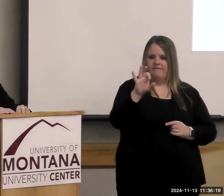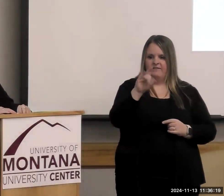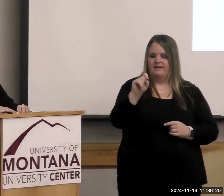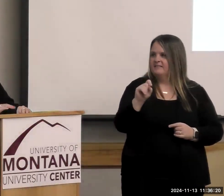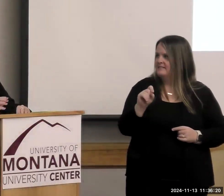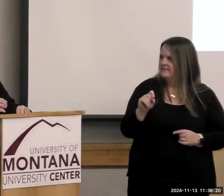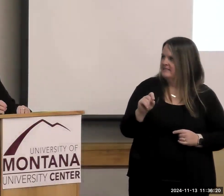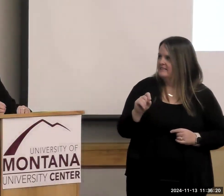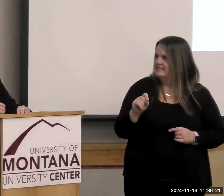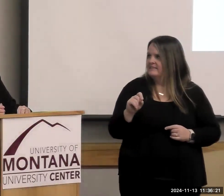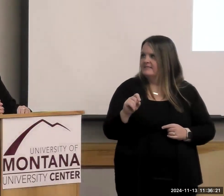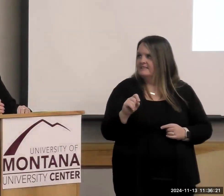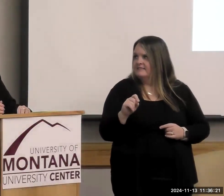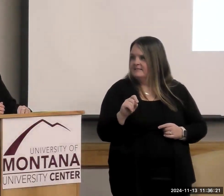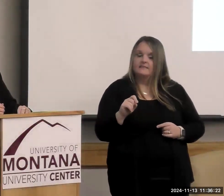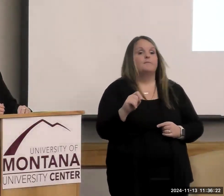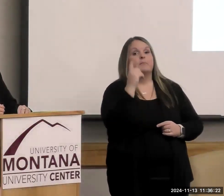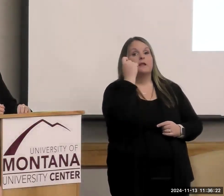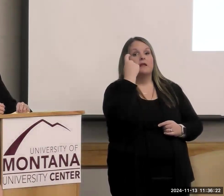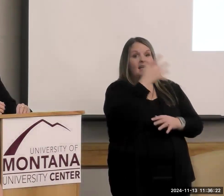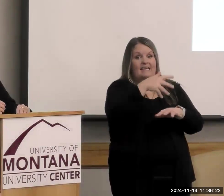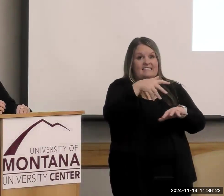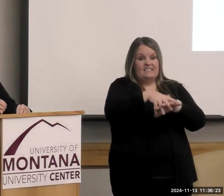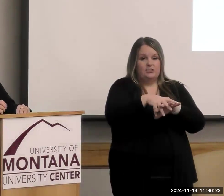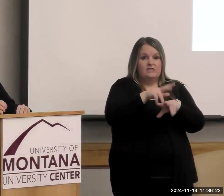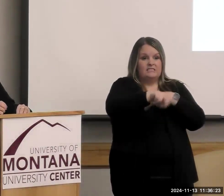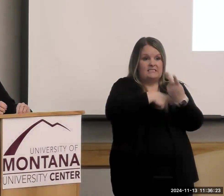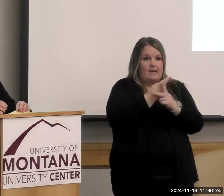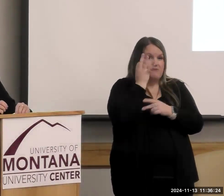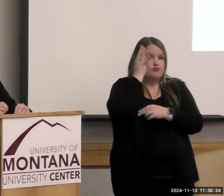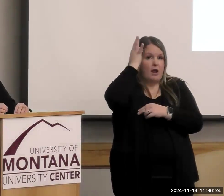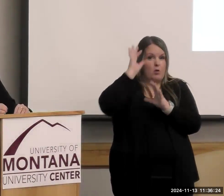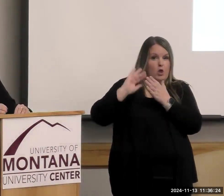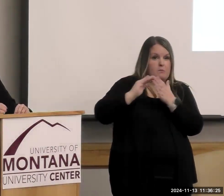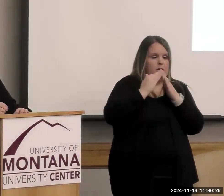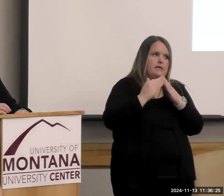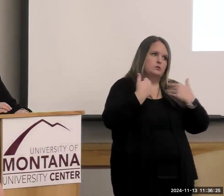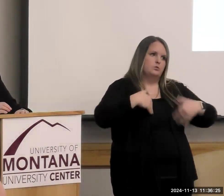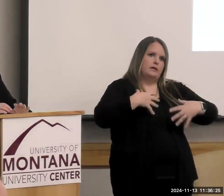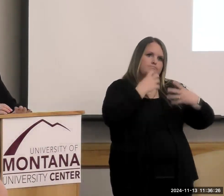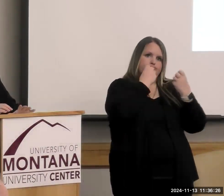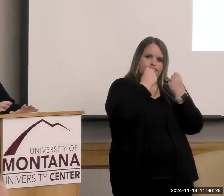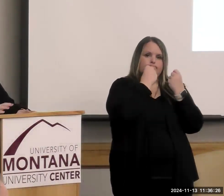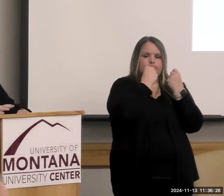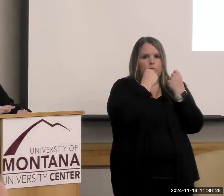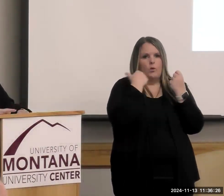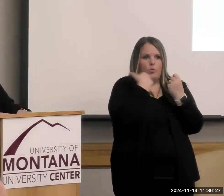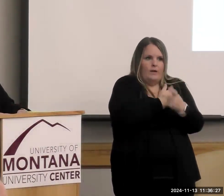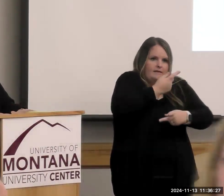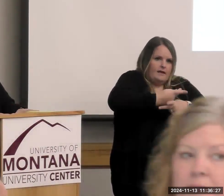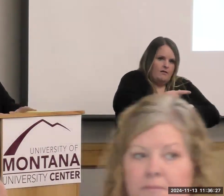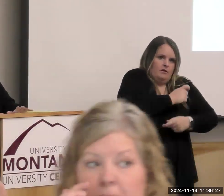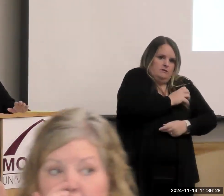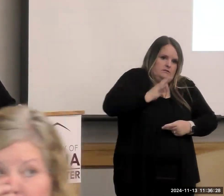is very important in indigenous communities, and Fast Black Feet is a family. We take care of our staff. We take care of our community.